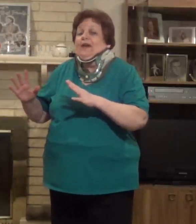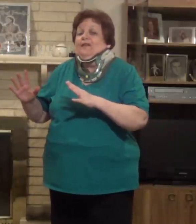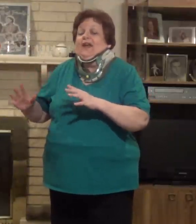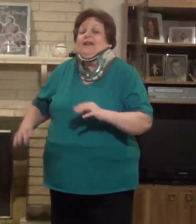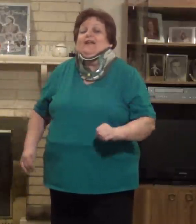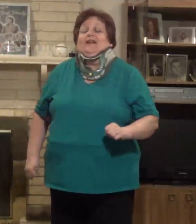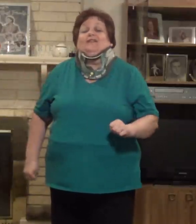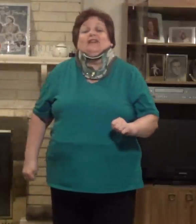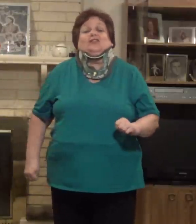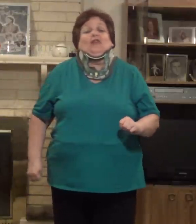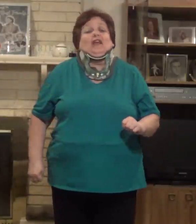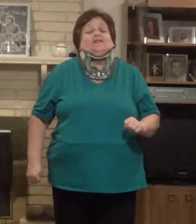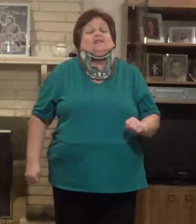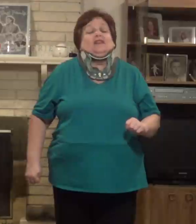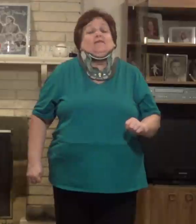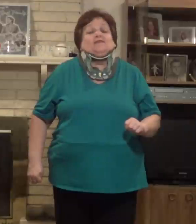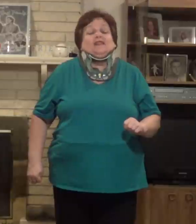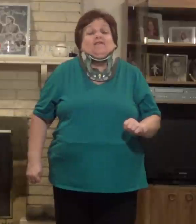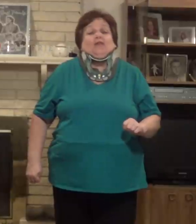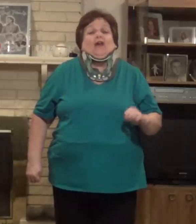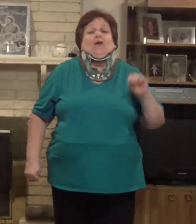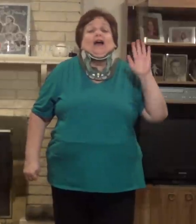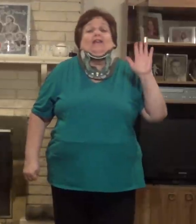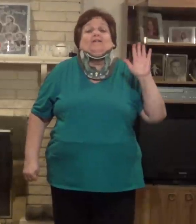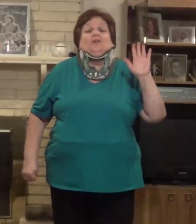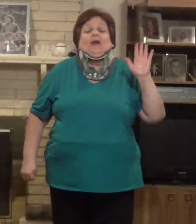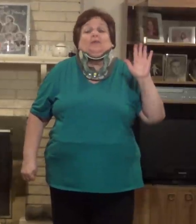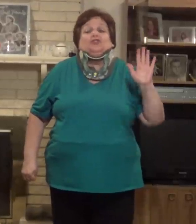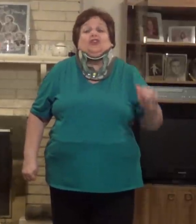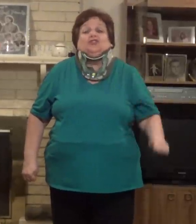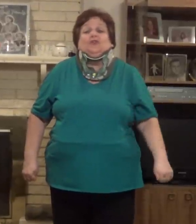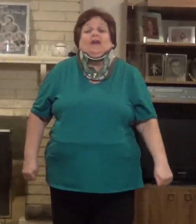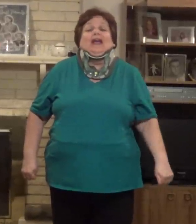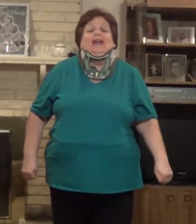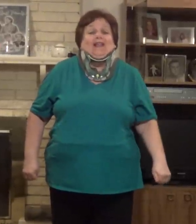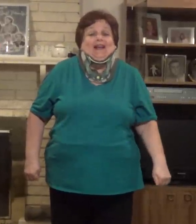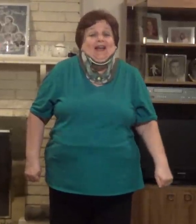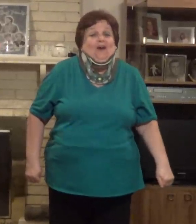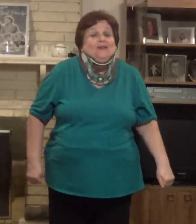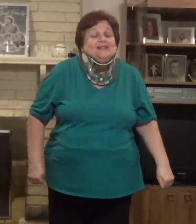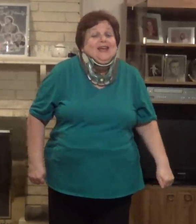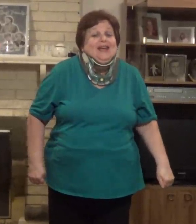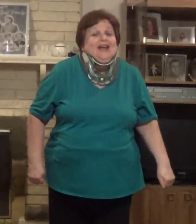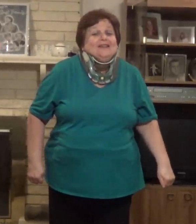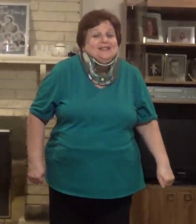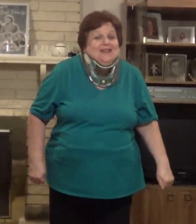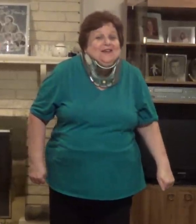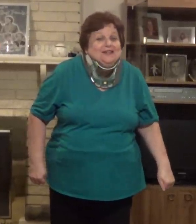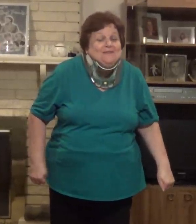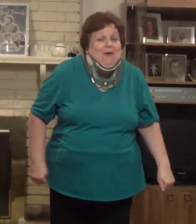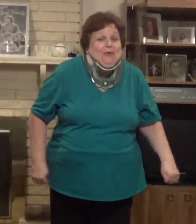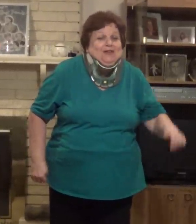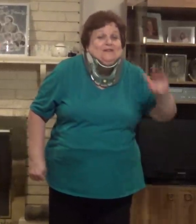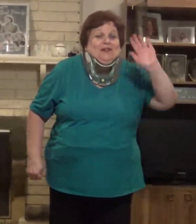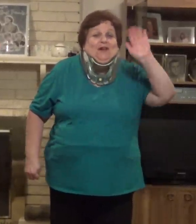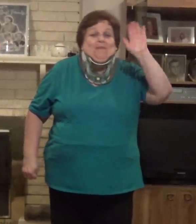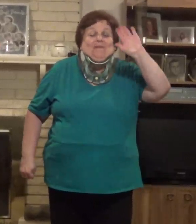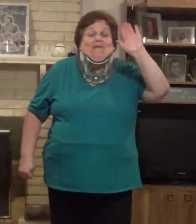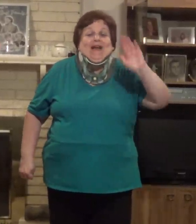it then. That's all I have to say for now. I love you. I appreciate you. And like I always say, I'll see you on tomorrow morning's video. Bye-bye.